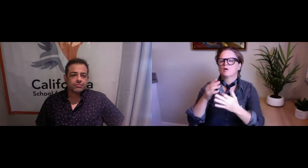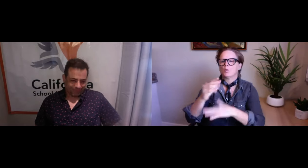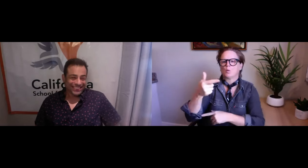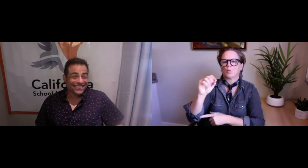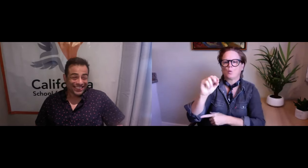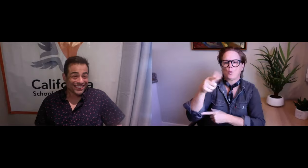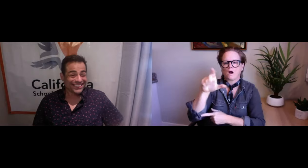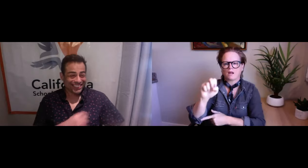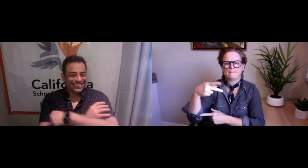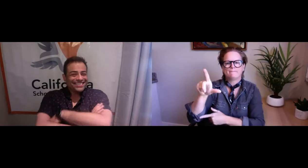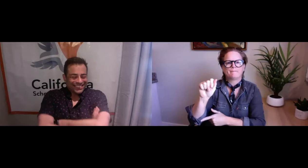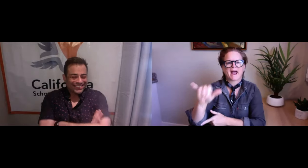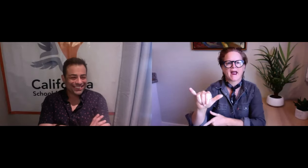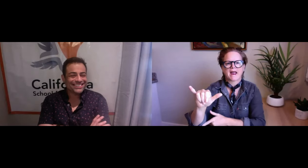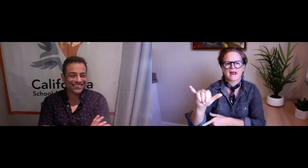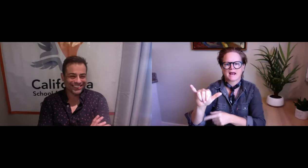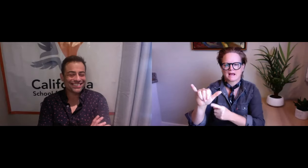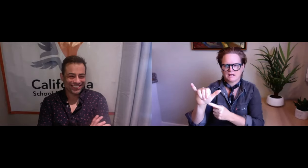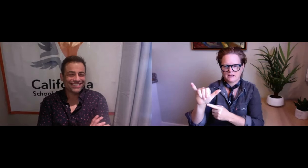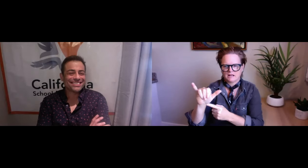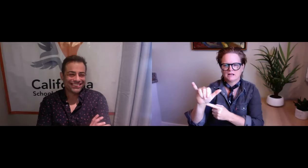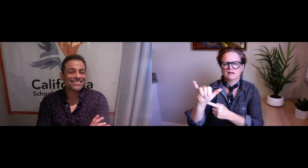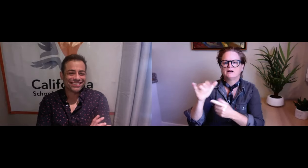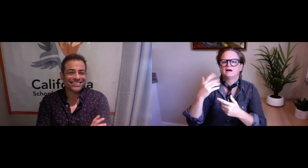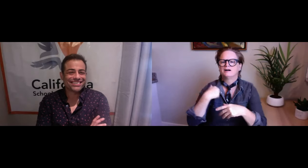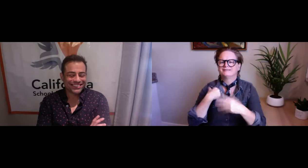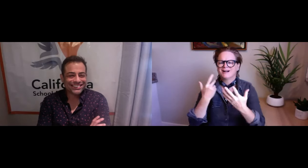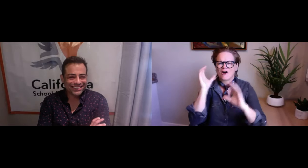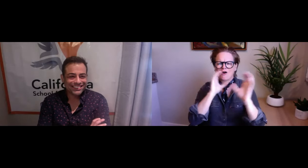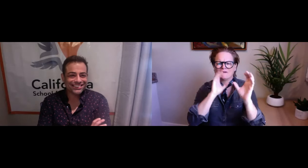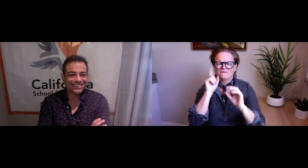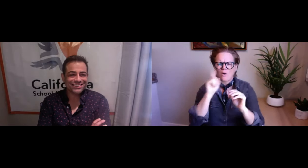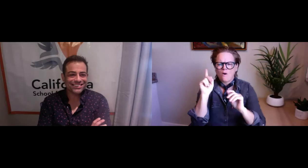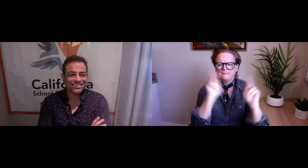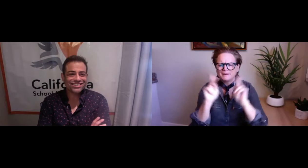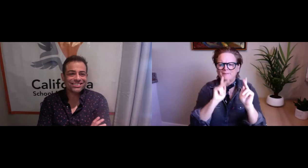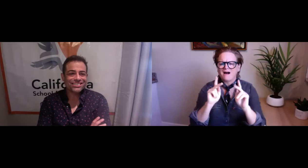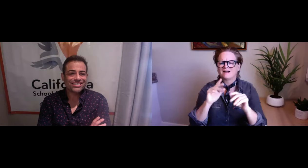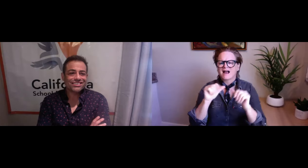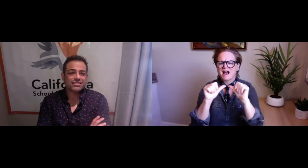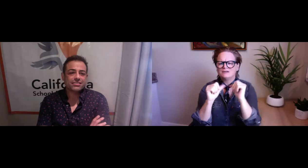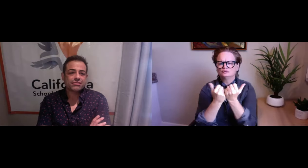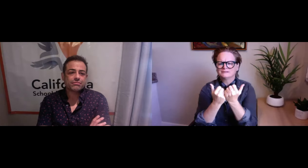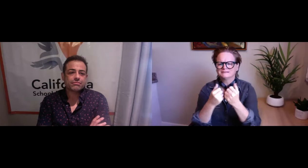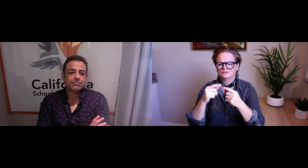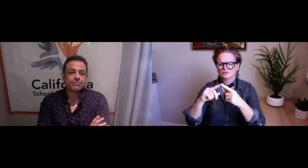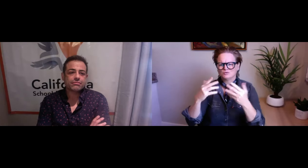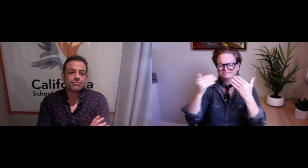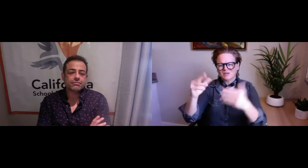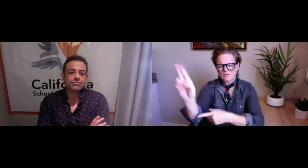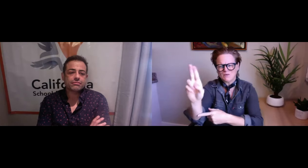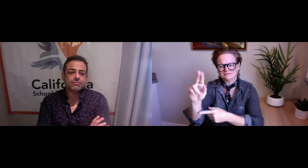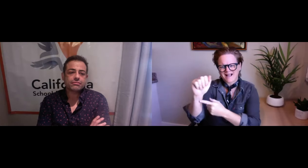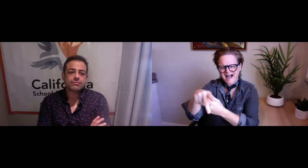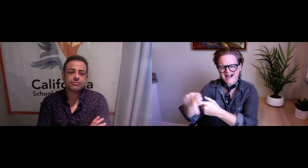It says, from Canada. We also want to share ASL apps that are available through Google Play. We are looking for people and agencies